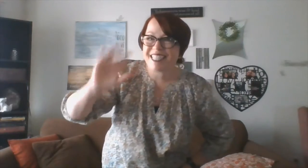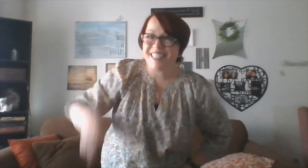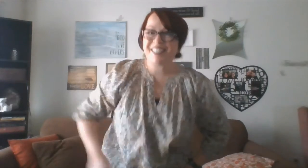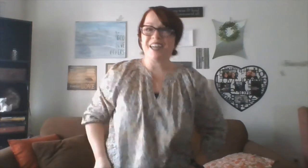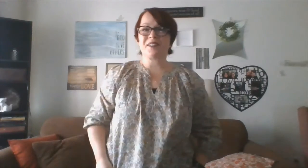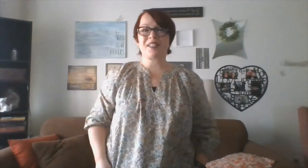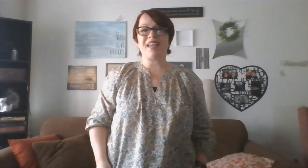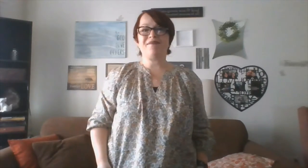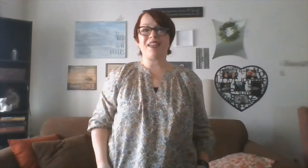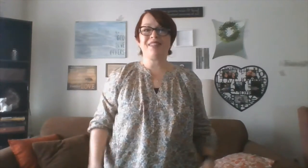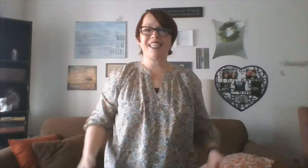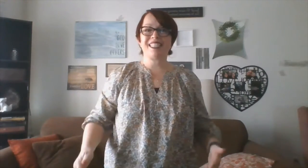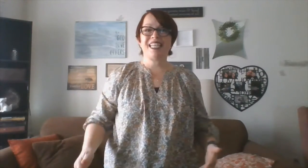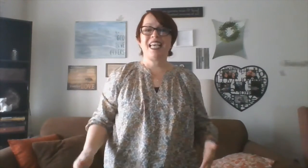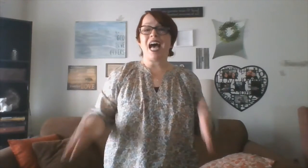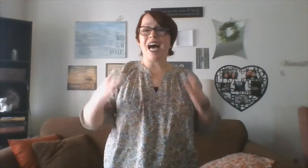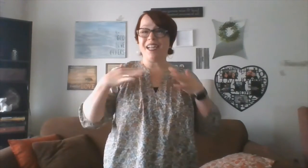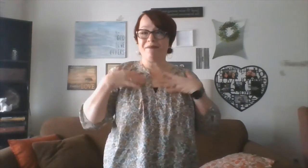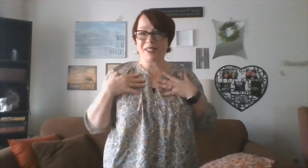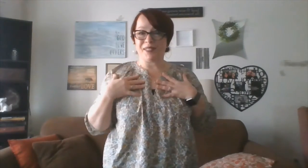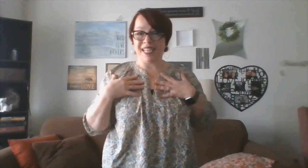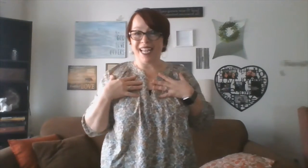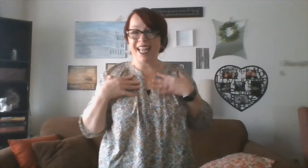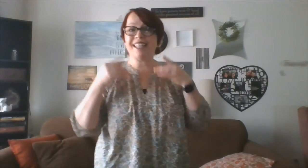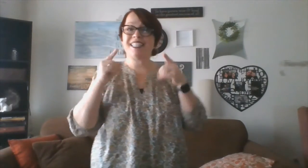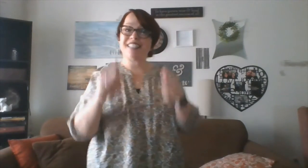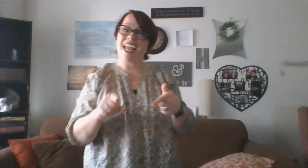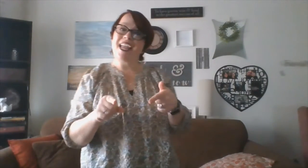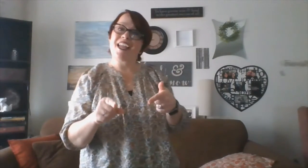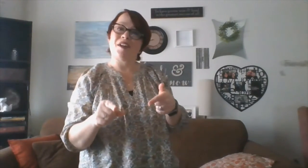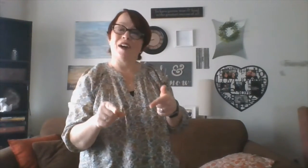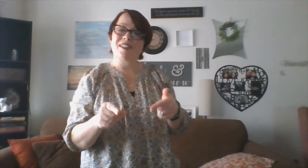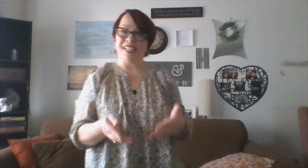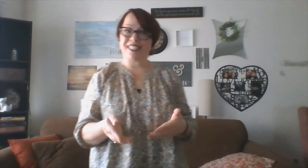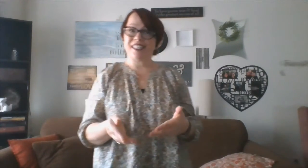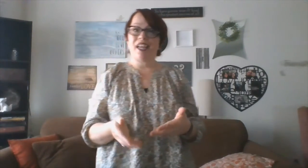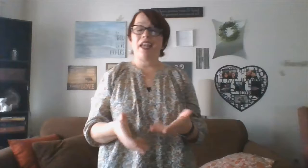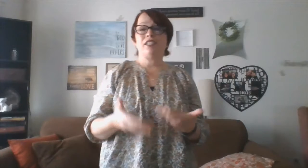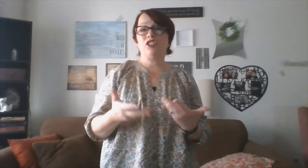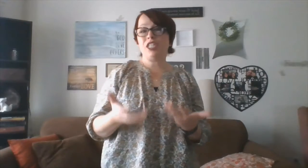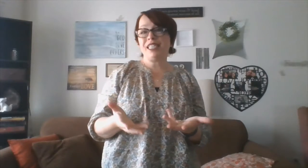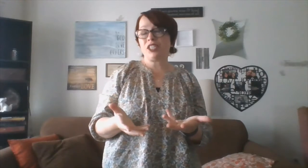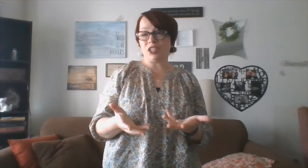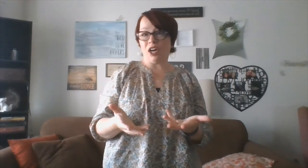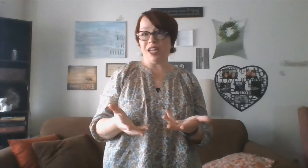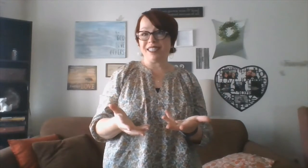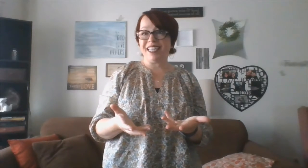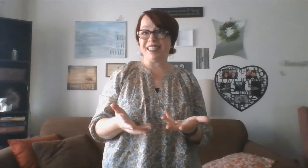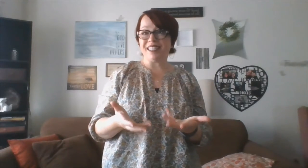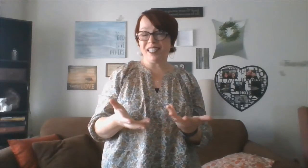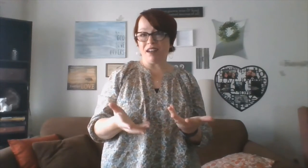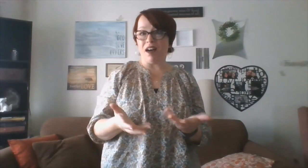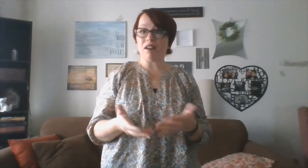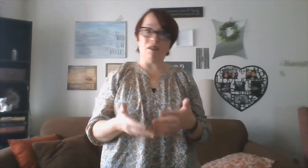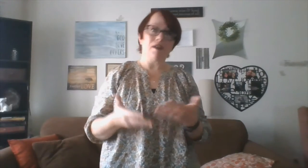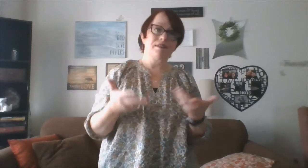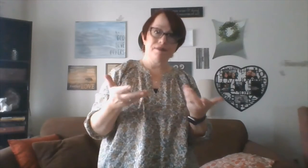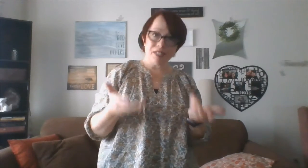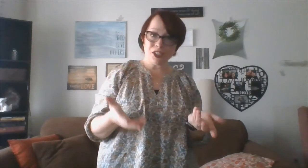kids, toddlers, and family. I am Miss Renee, and today in our lesson, Jesus taught in the synagogue or the